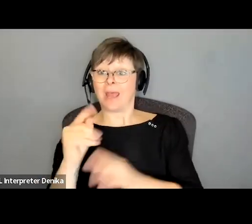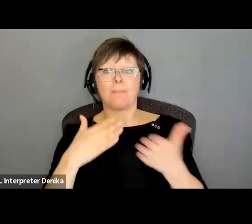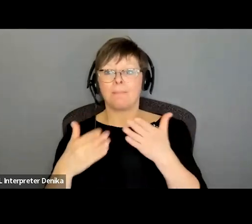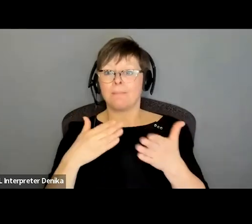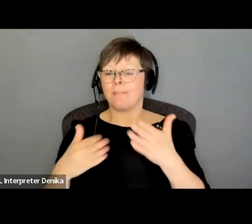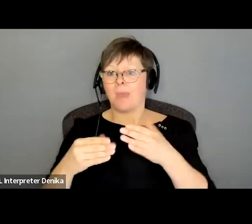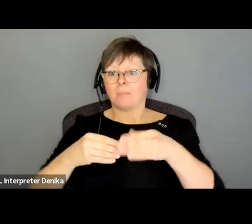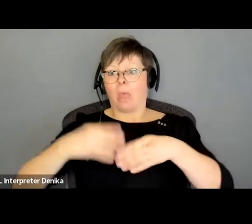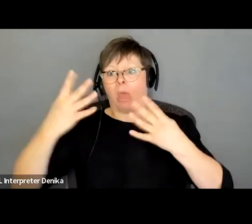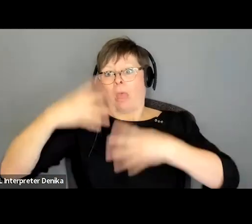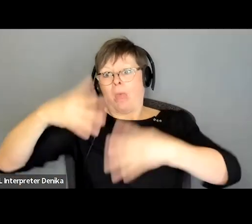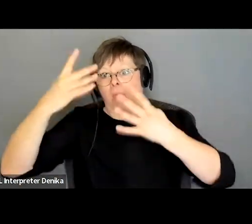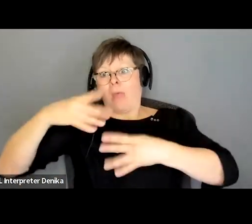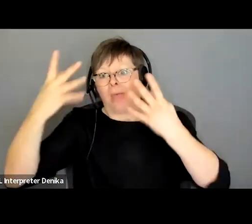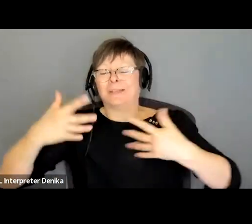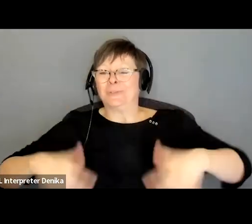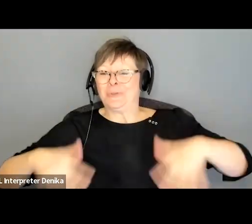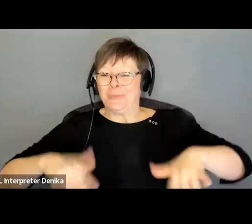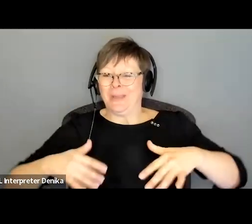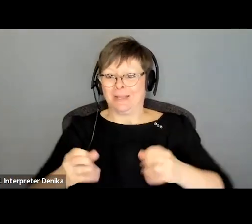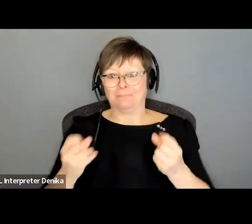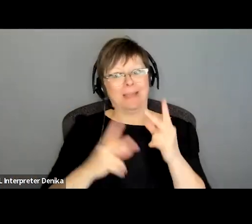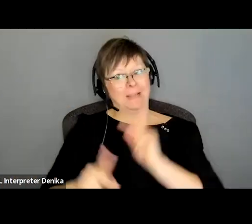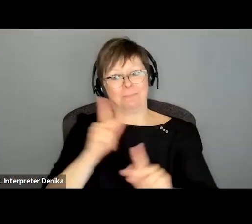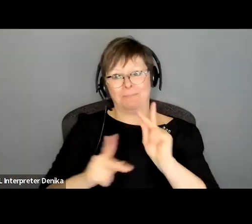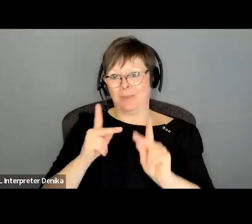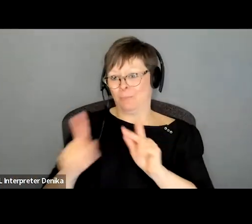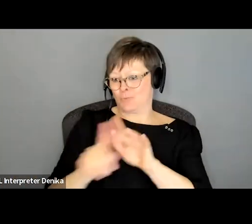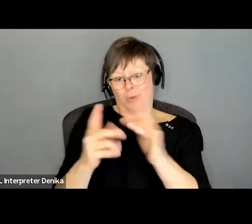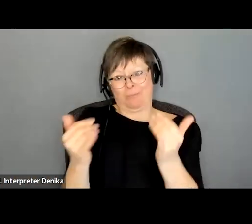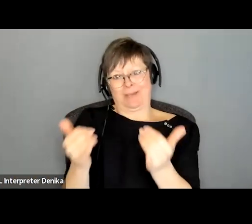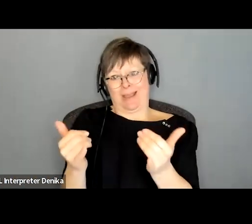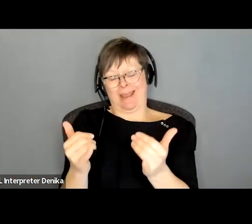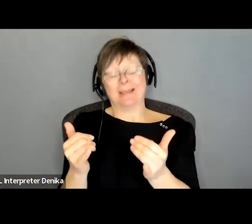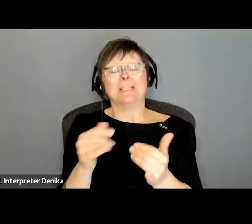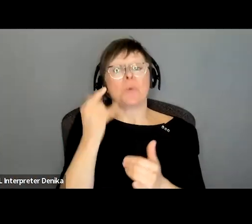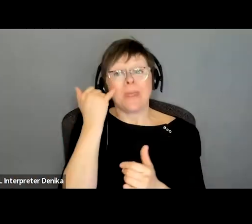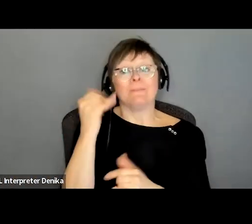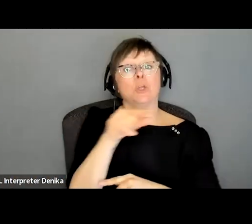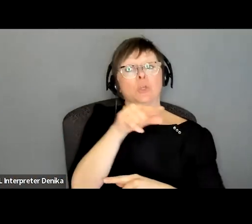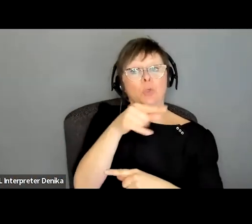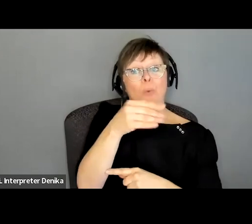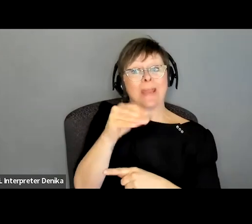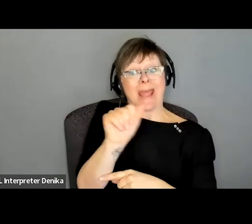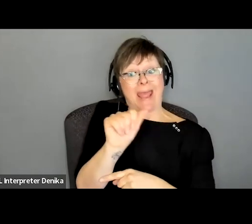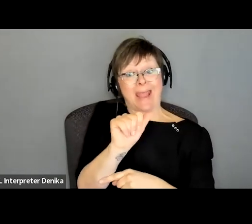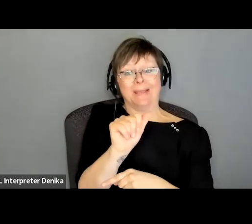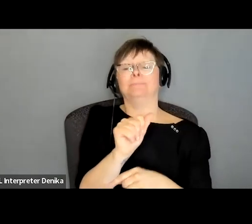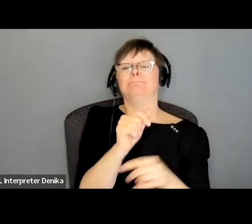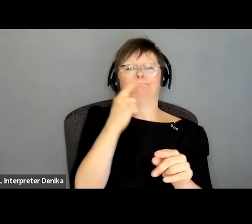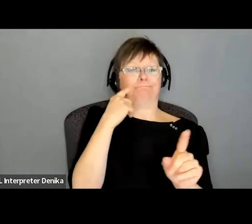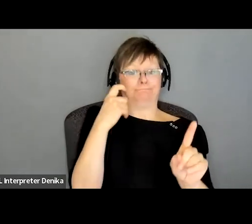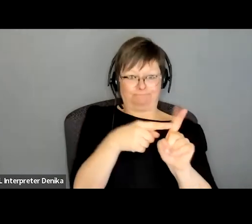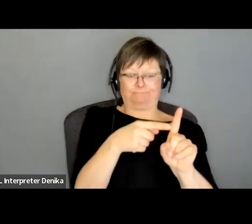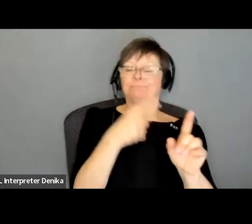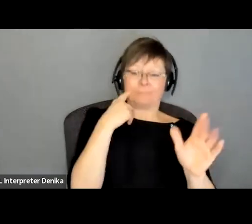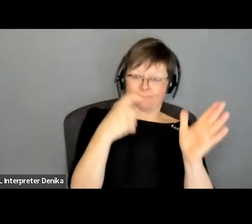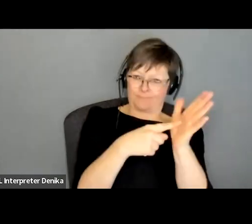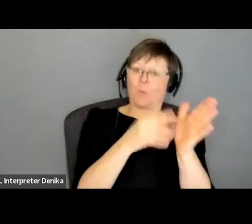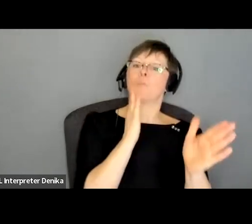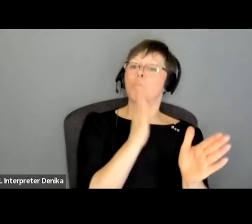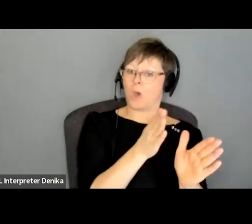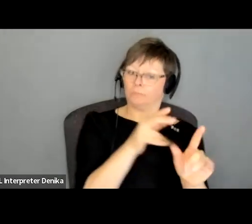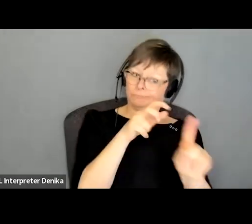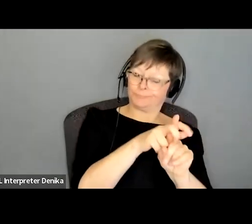a lot of people attending today but if you put them in the q a they will get queued up we will try to get to them as as we go